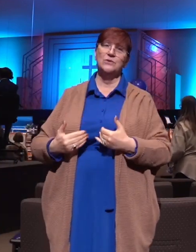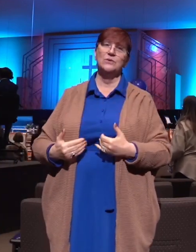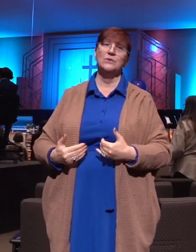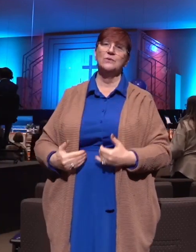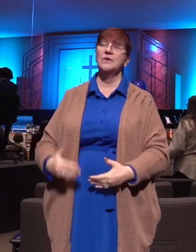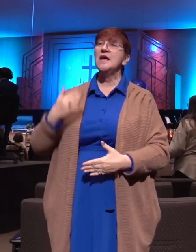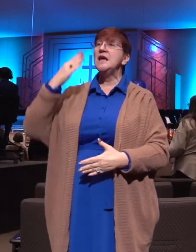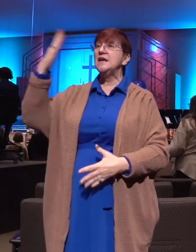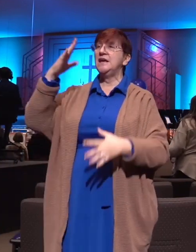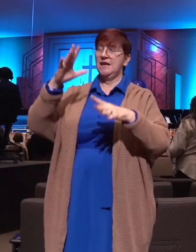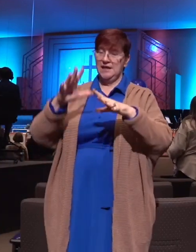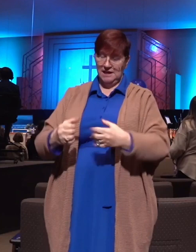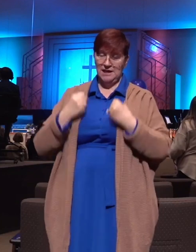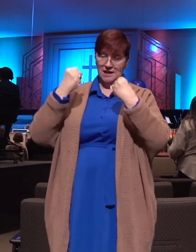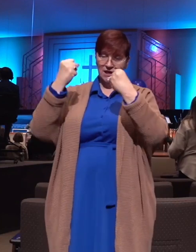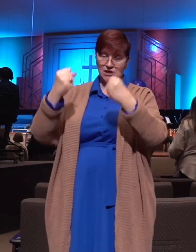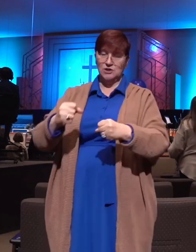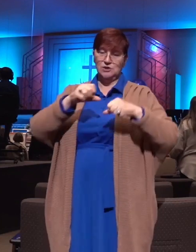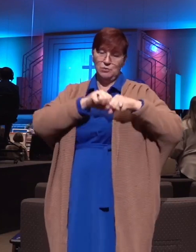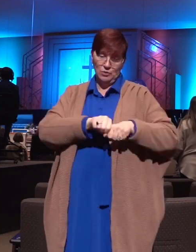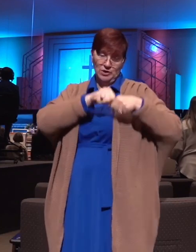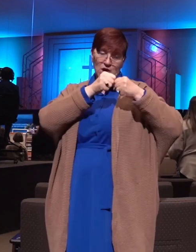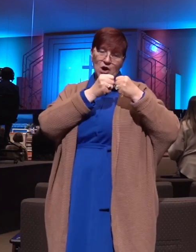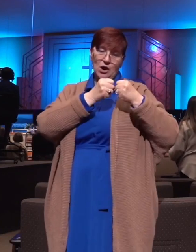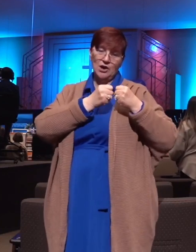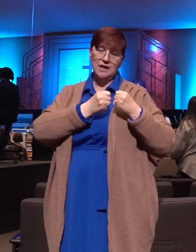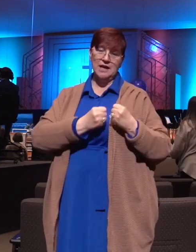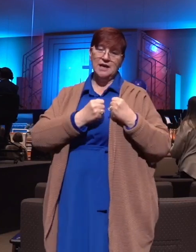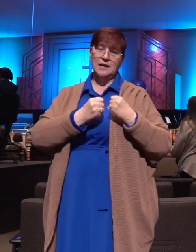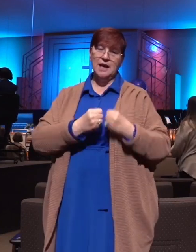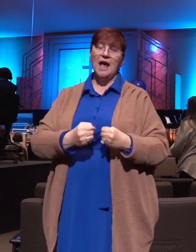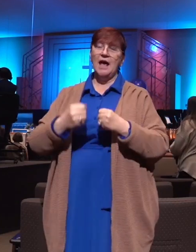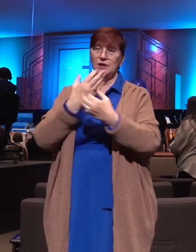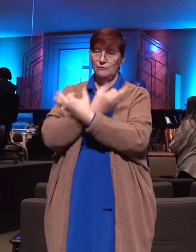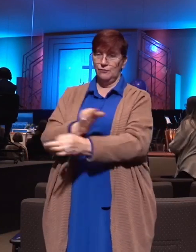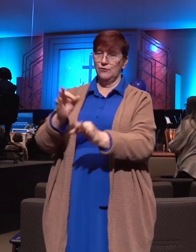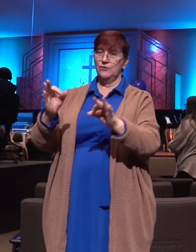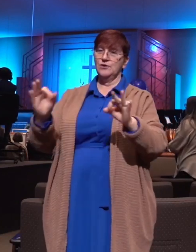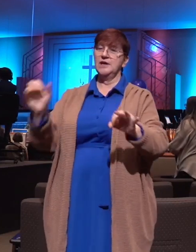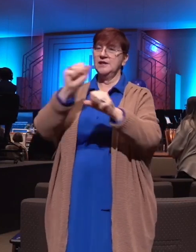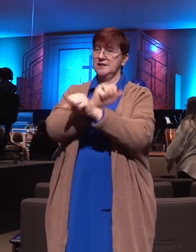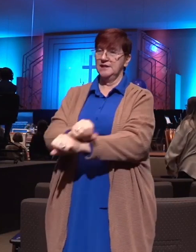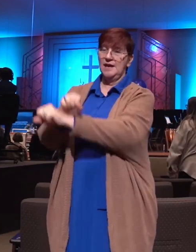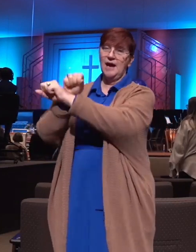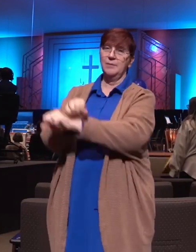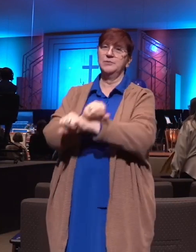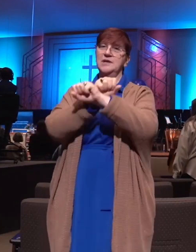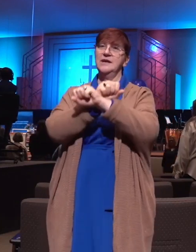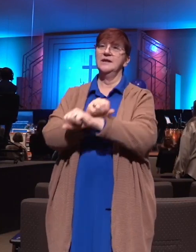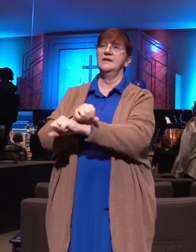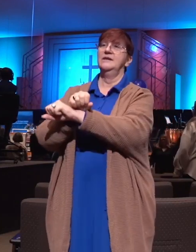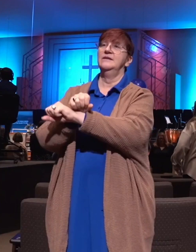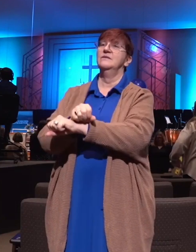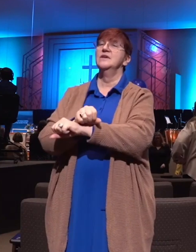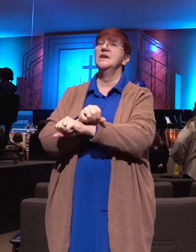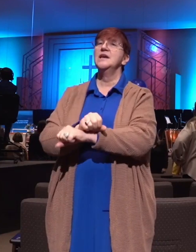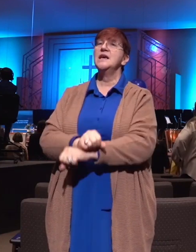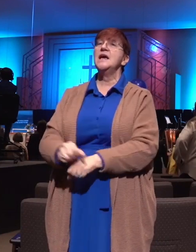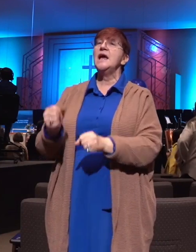he healed the broken hearted and he set the captive free he made